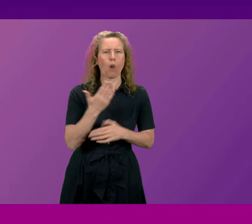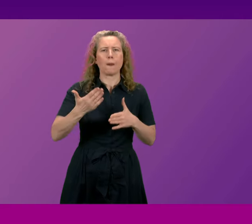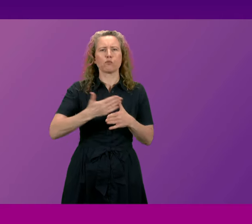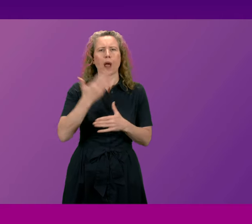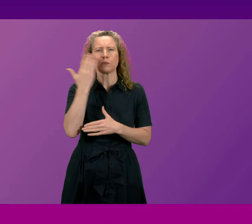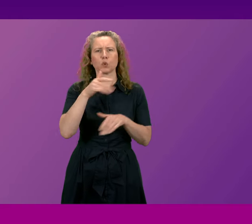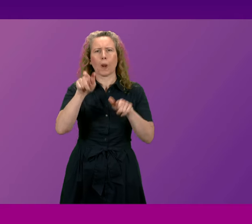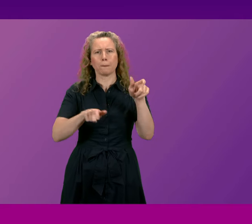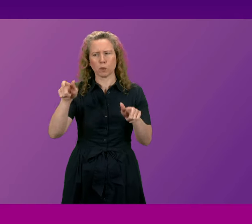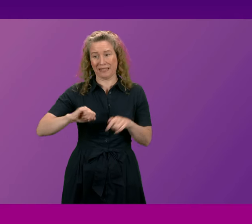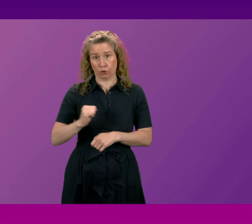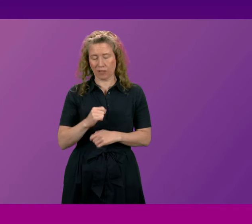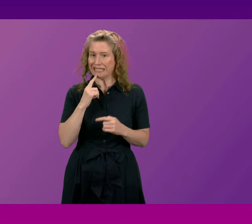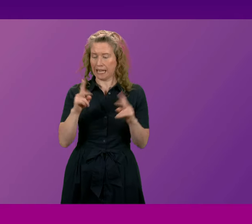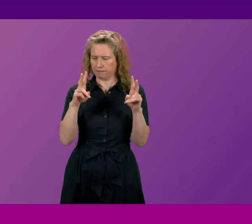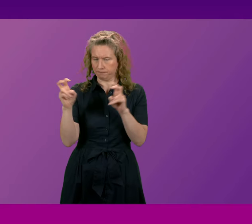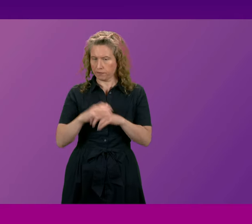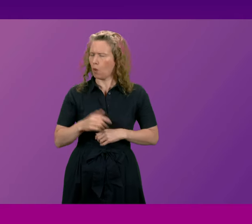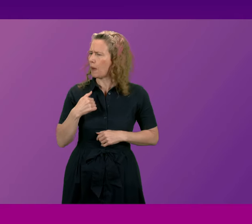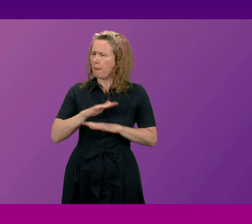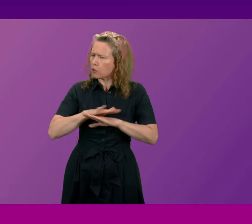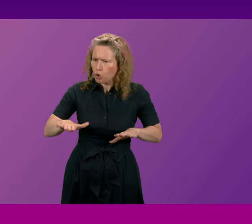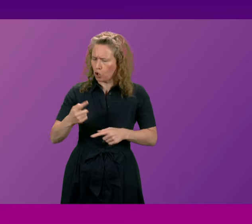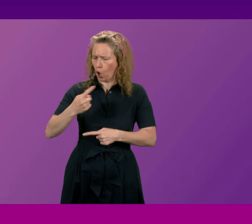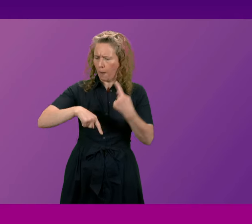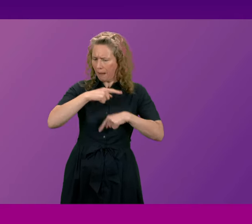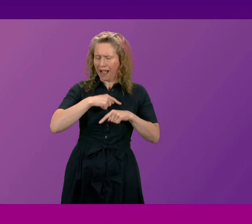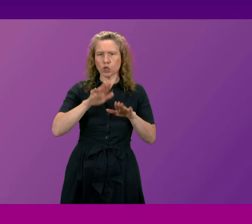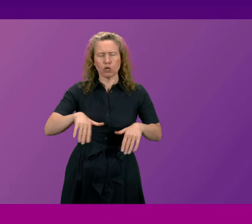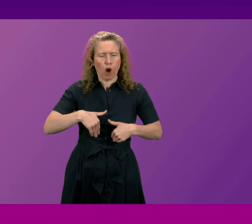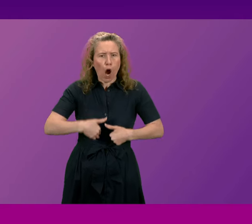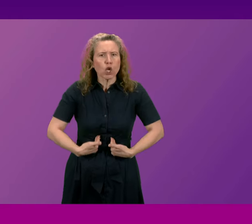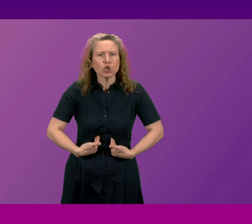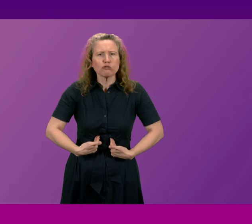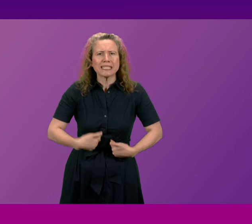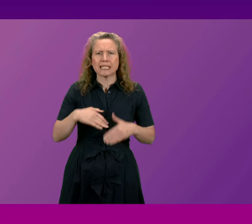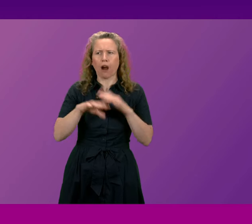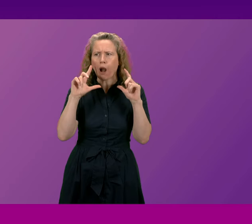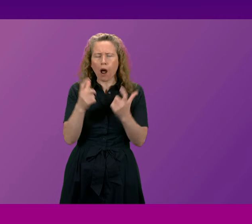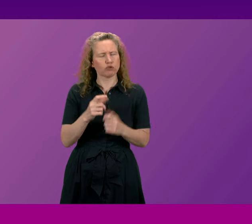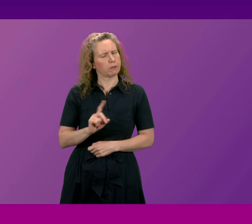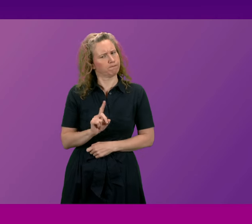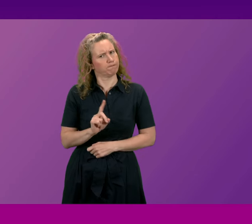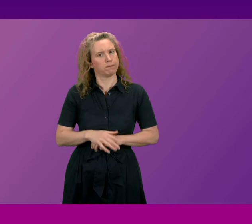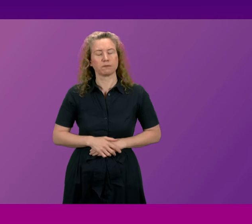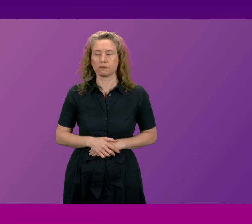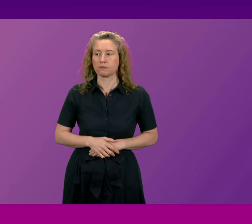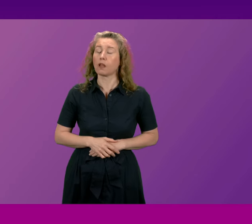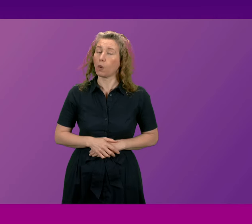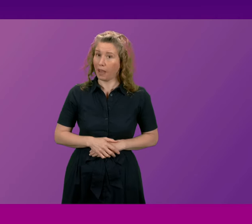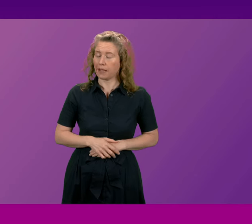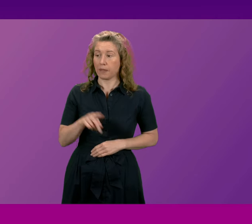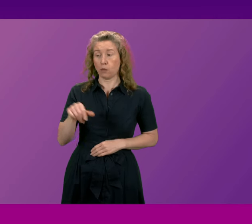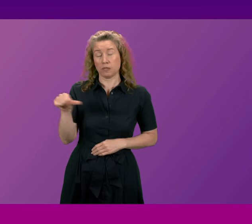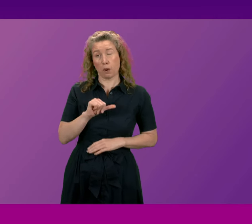and he said this, we must not go back to kids going hungry in the classroom. Now, first, that was supposed